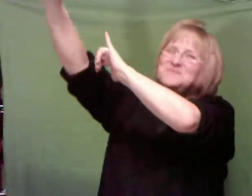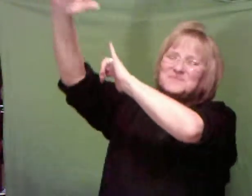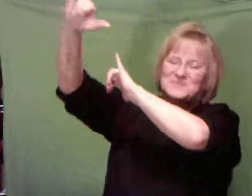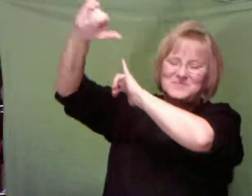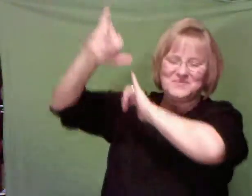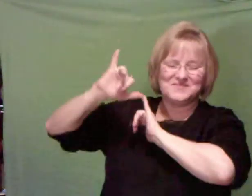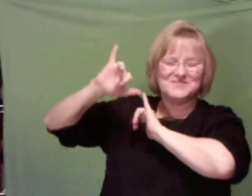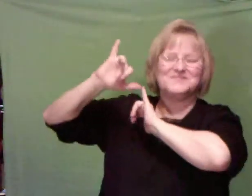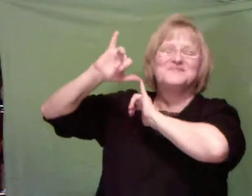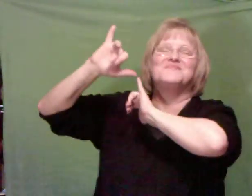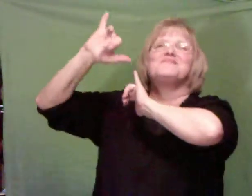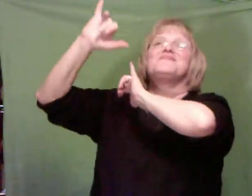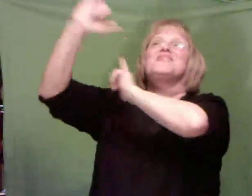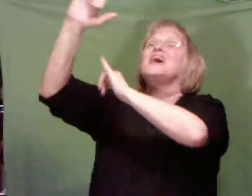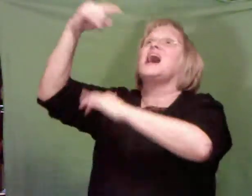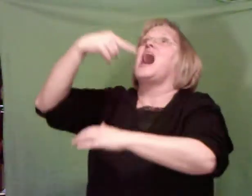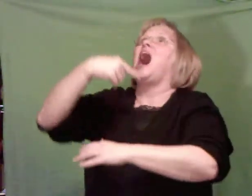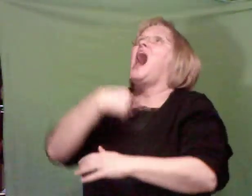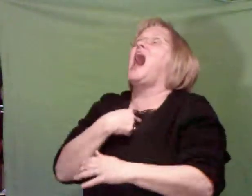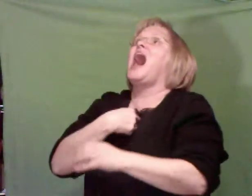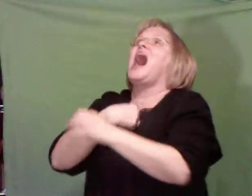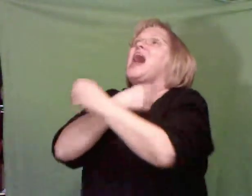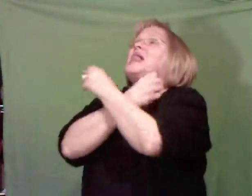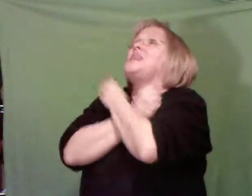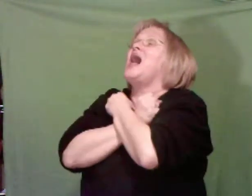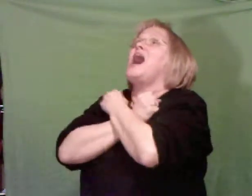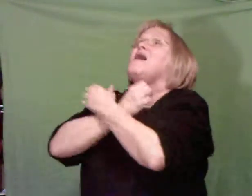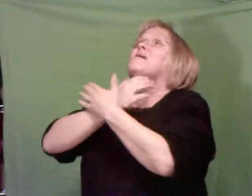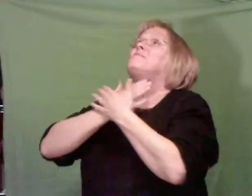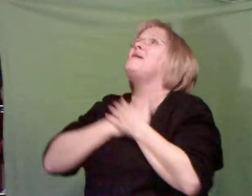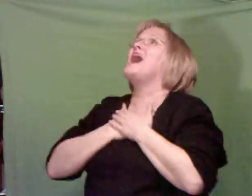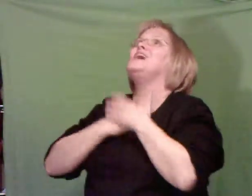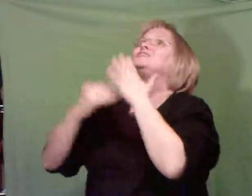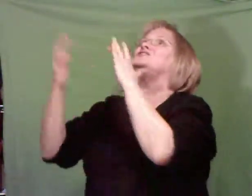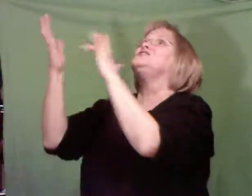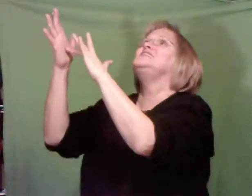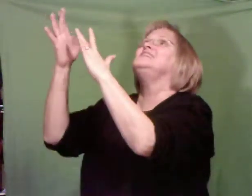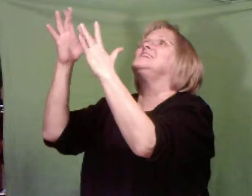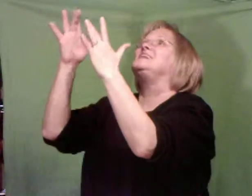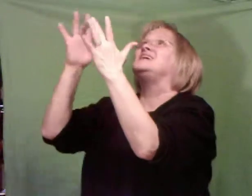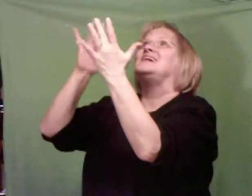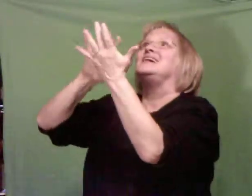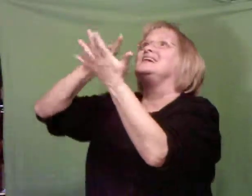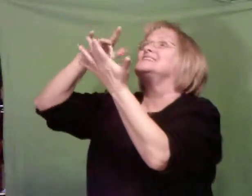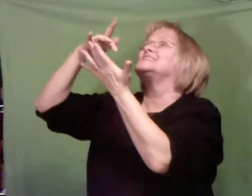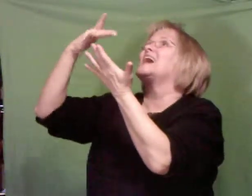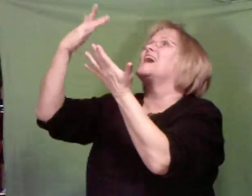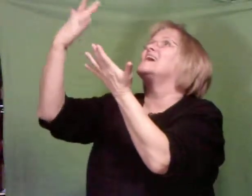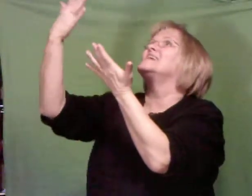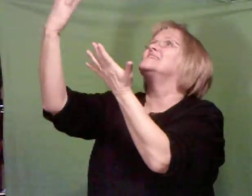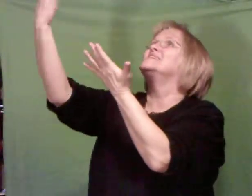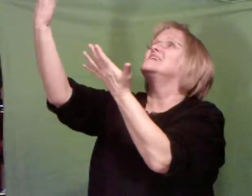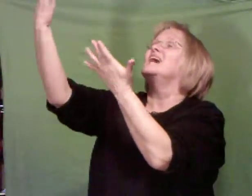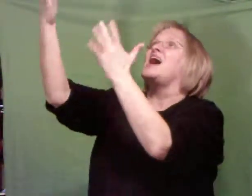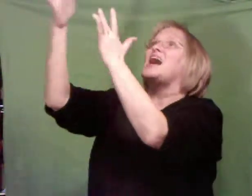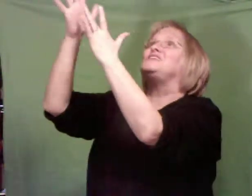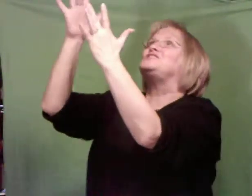I love my Jesus, and